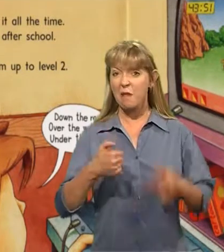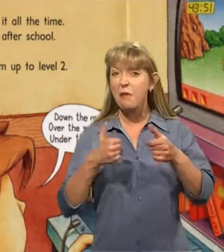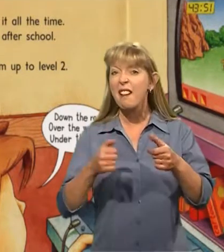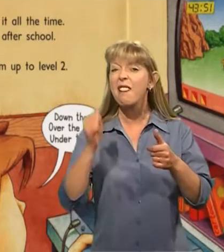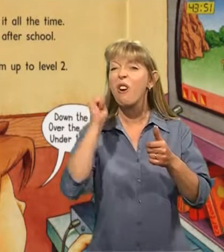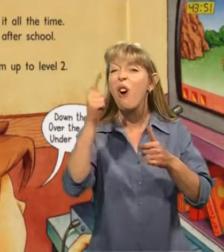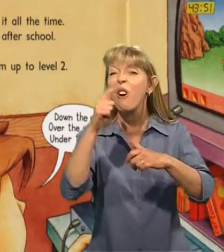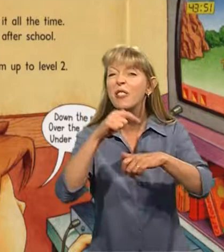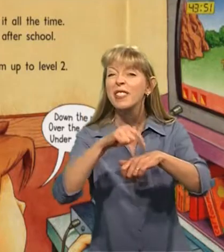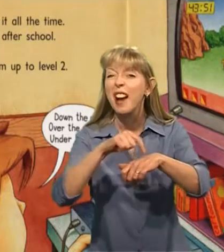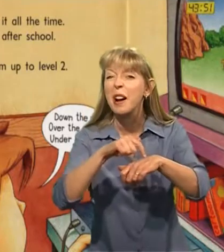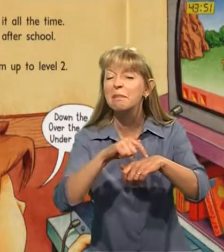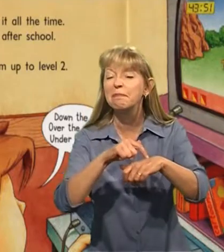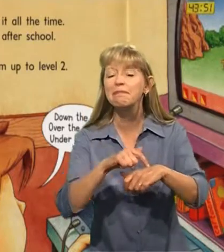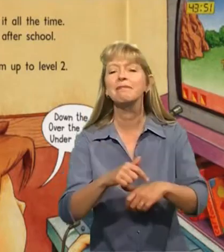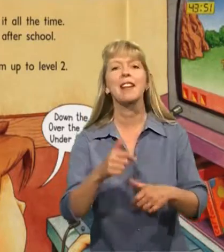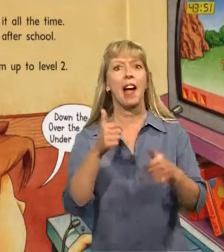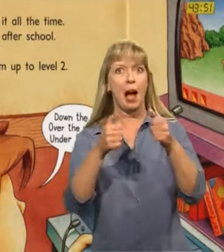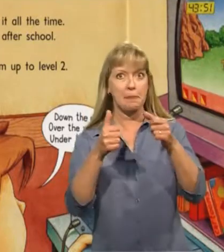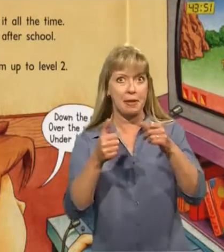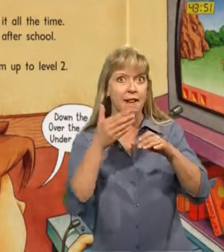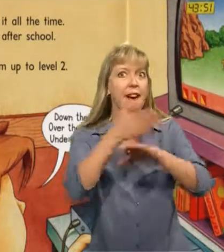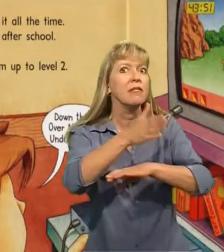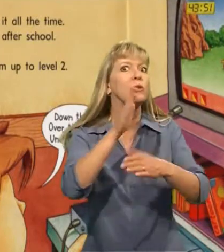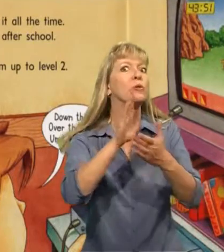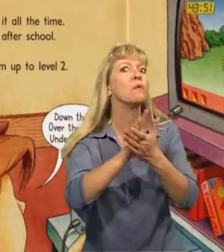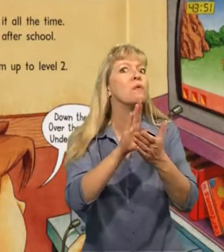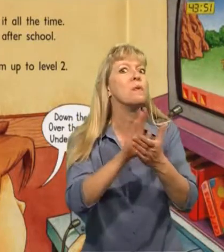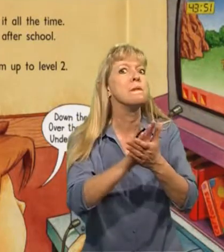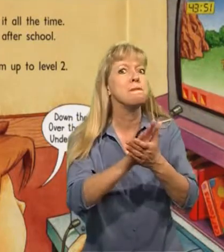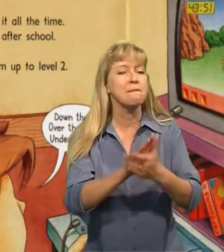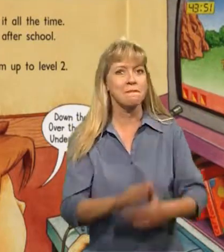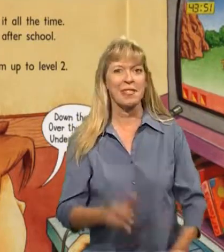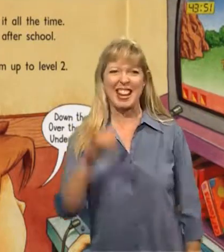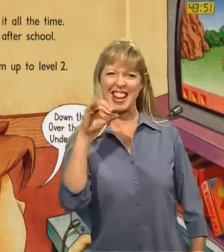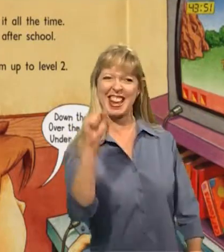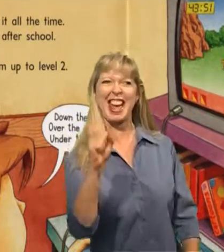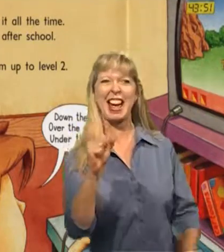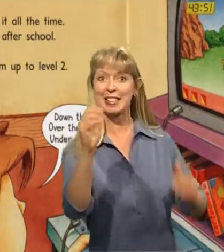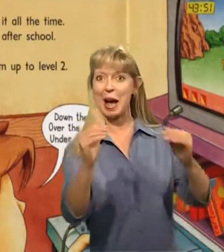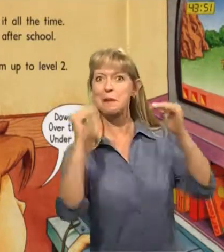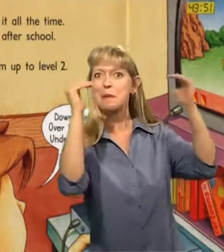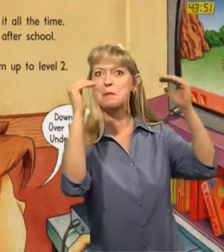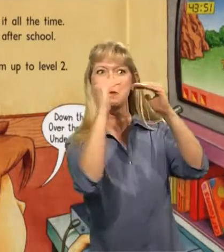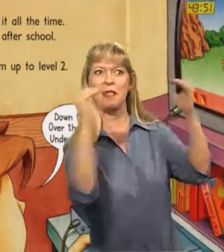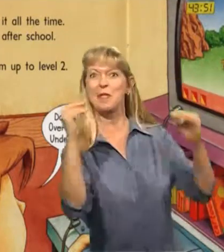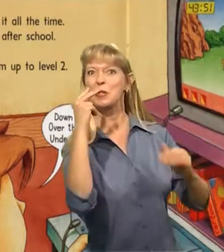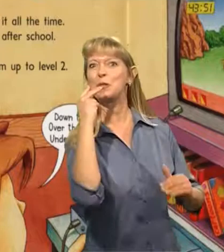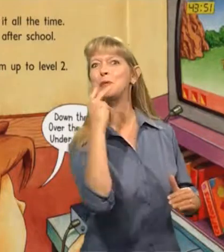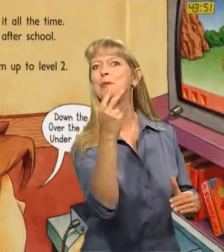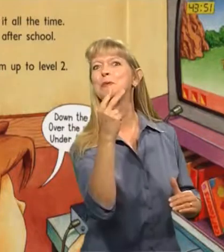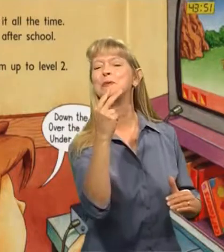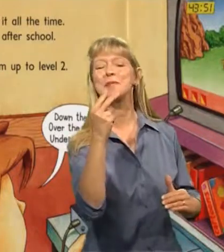I play it all the time. I play after school. Yes, I'm up to level two.